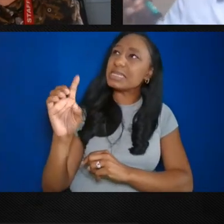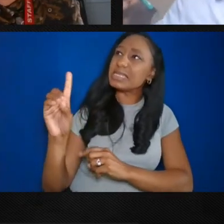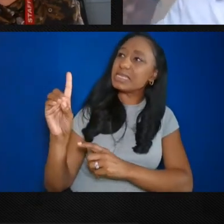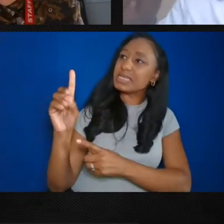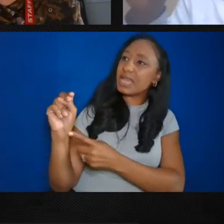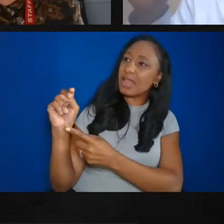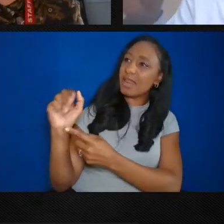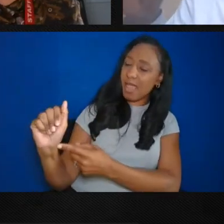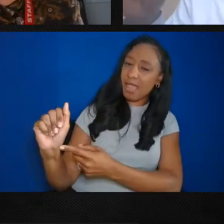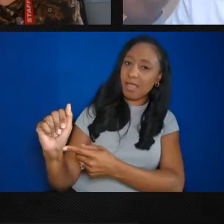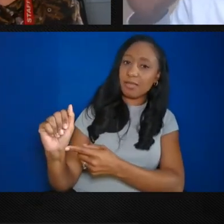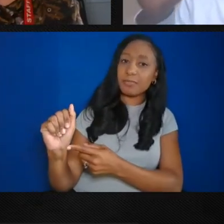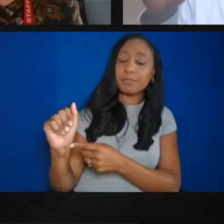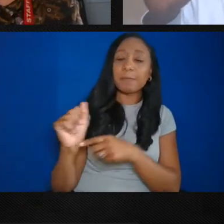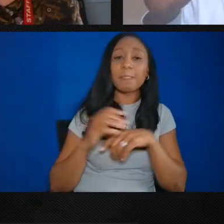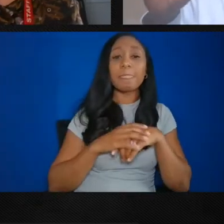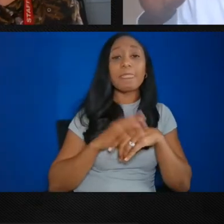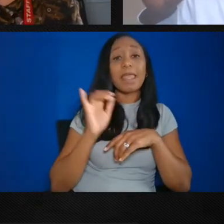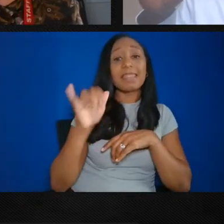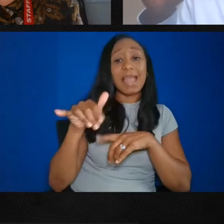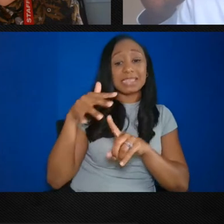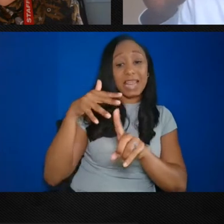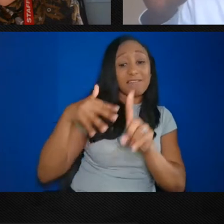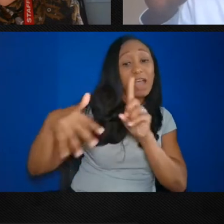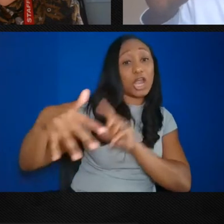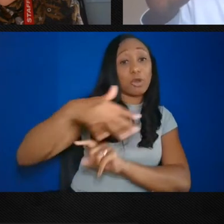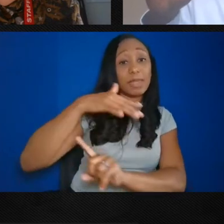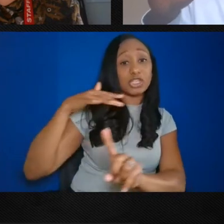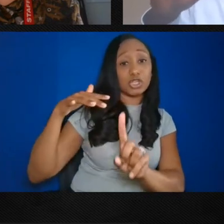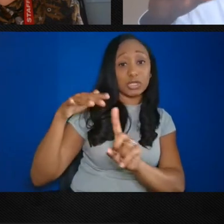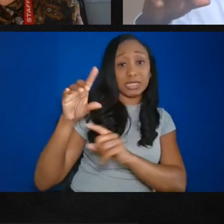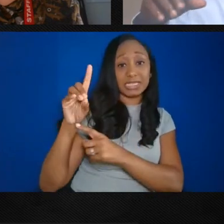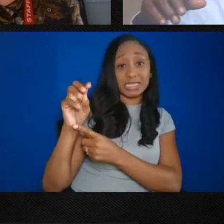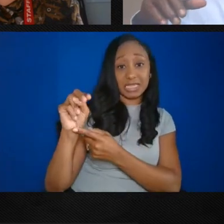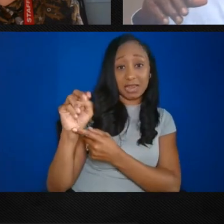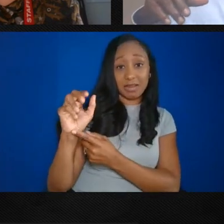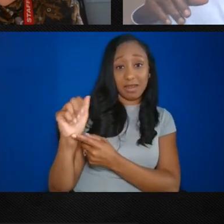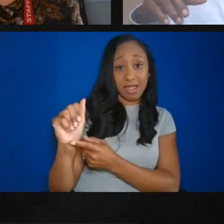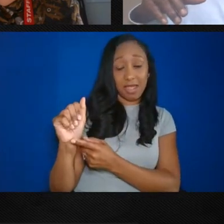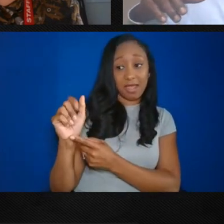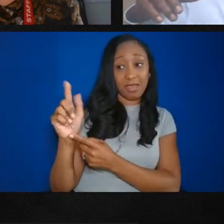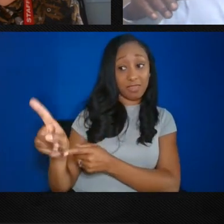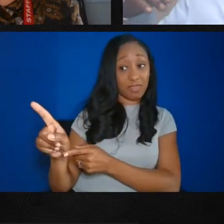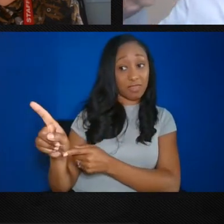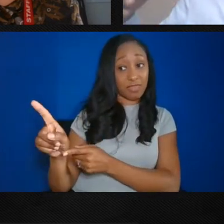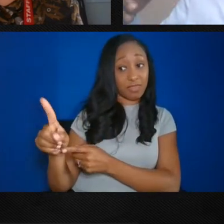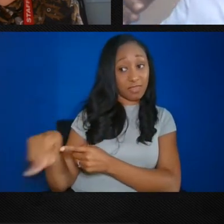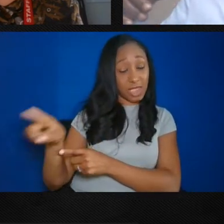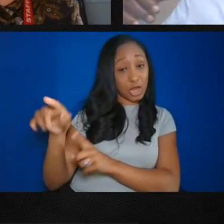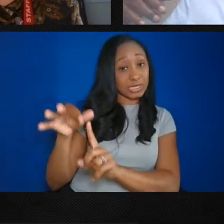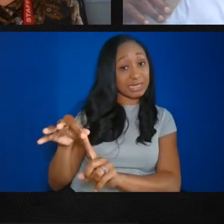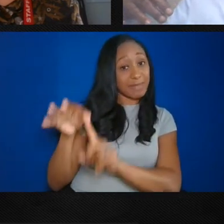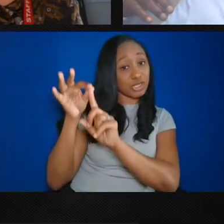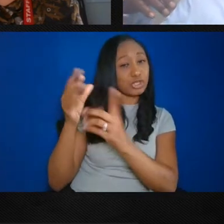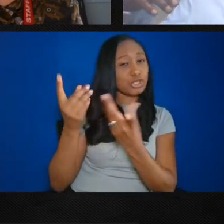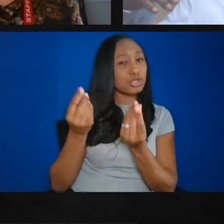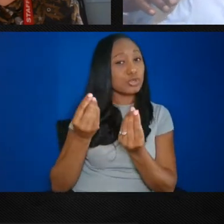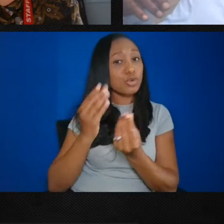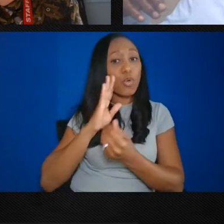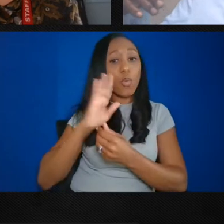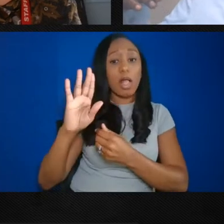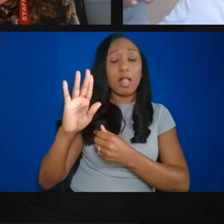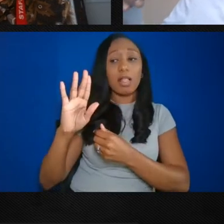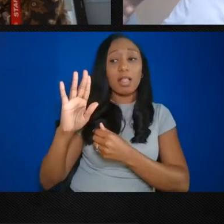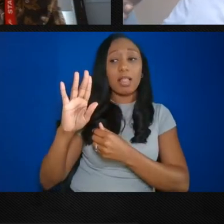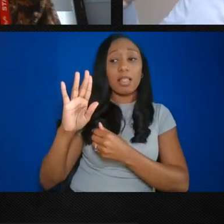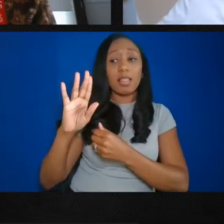environmental DNA, and their specialty is doing water samples. And they can tell what